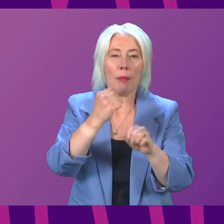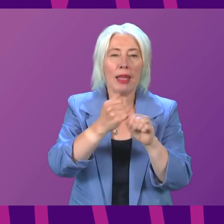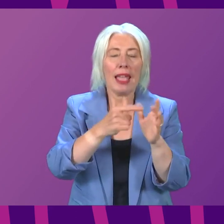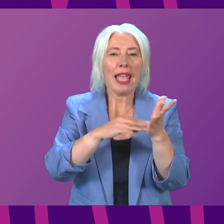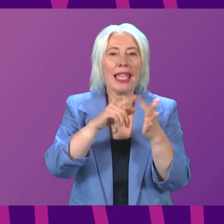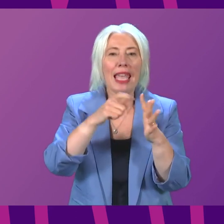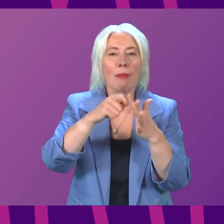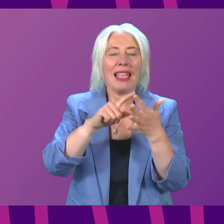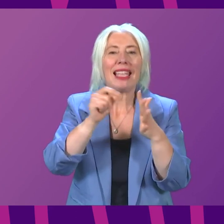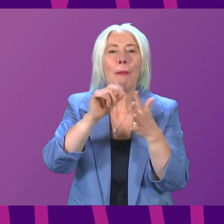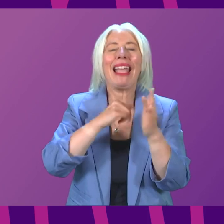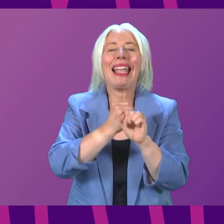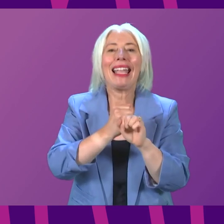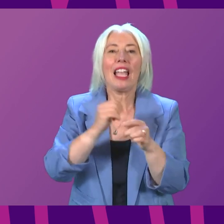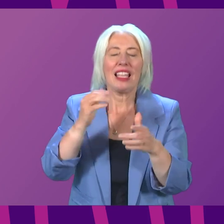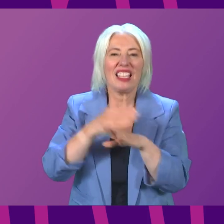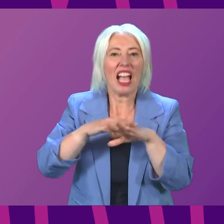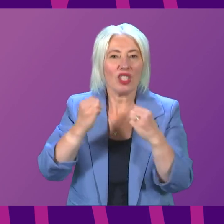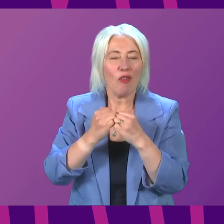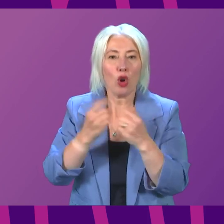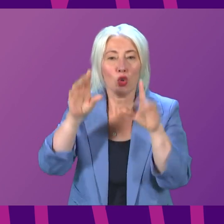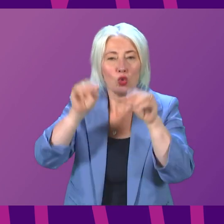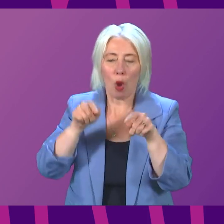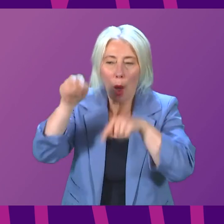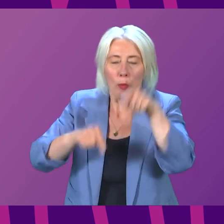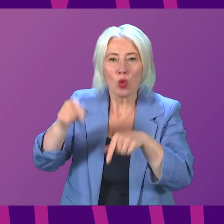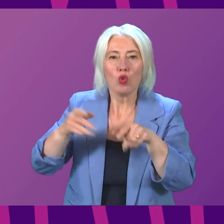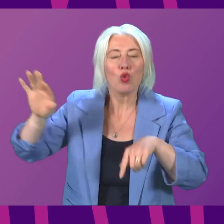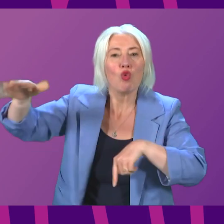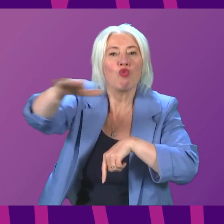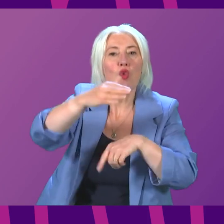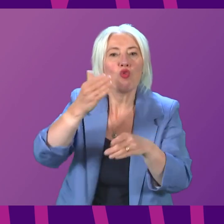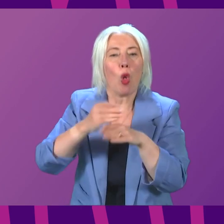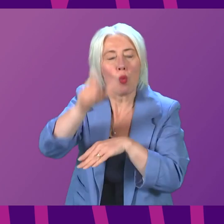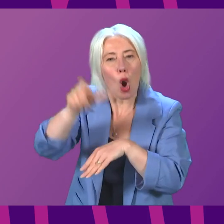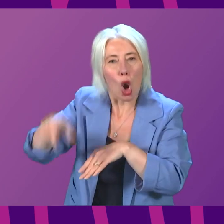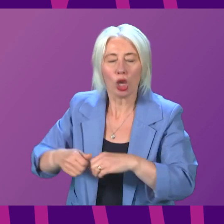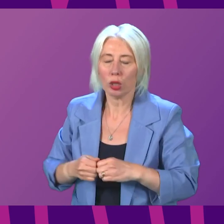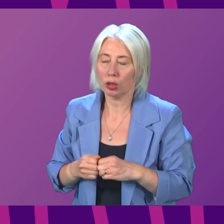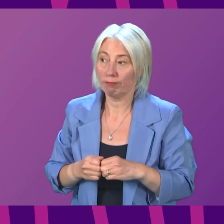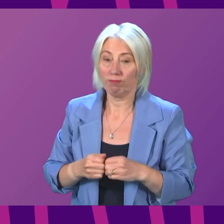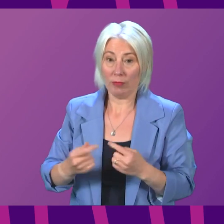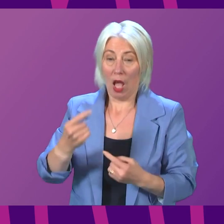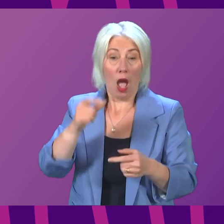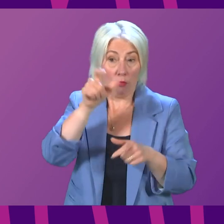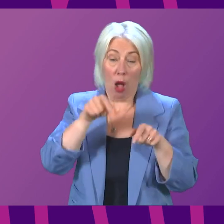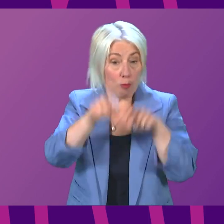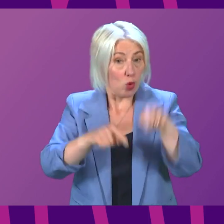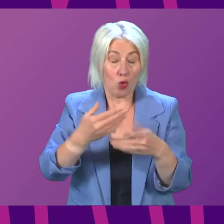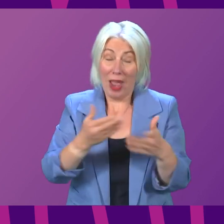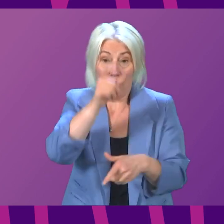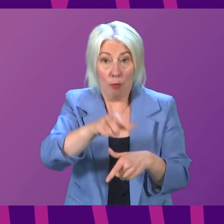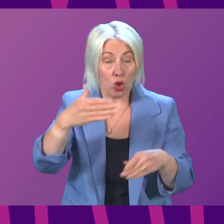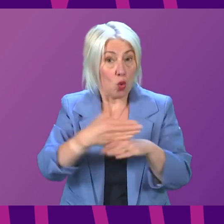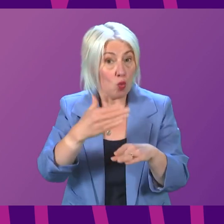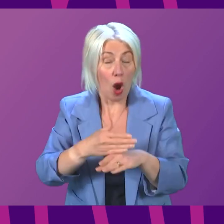taskforce to tackle abuse of rural workers? First Minister. Abuse of any worker is totally unacceptable. And, of